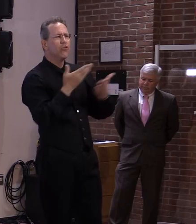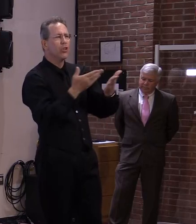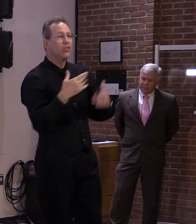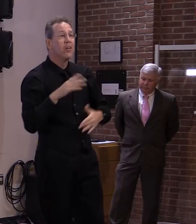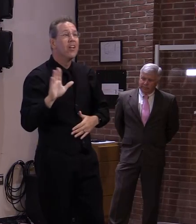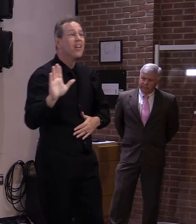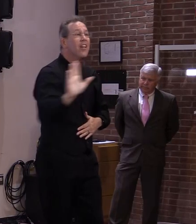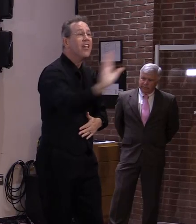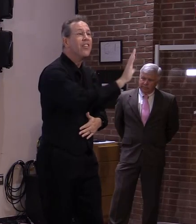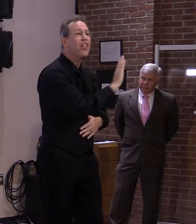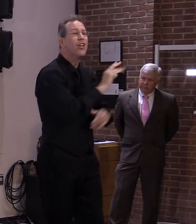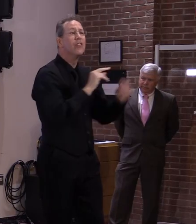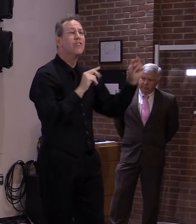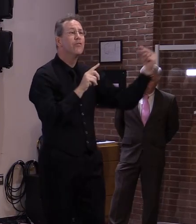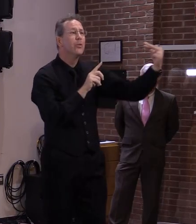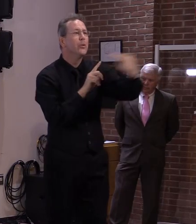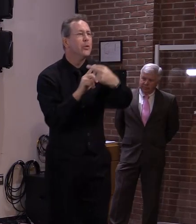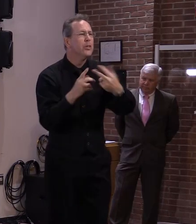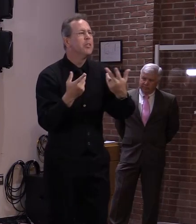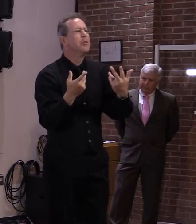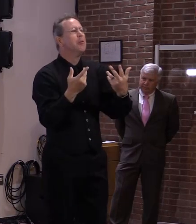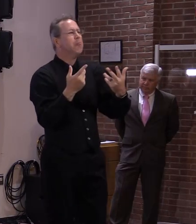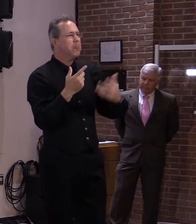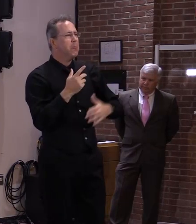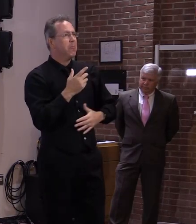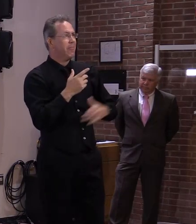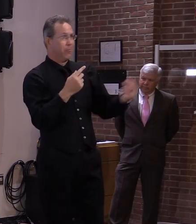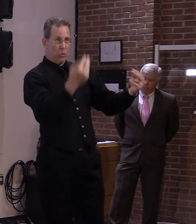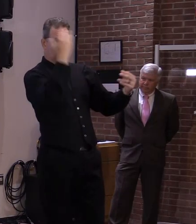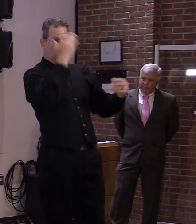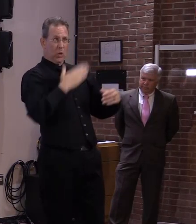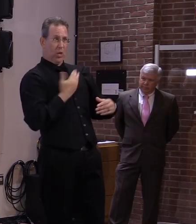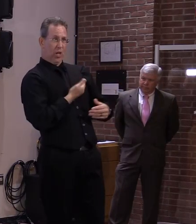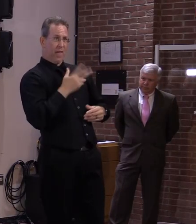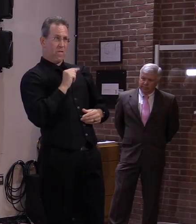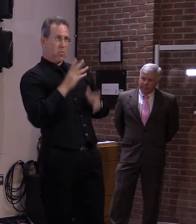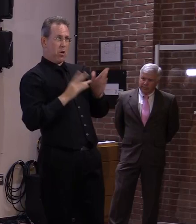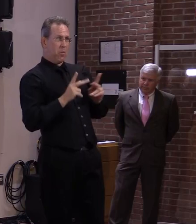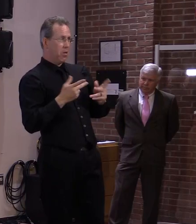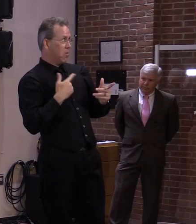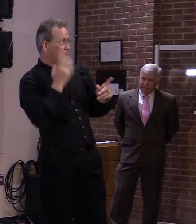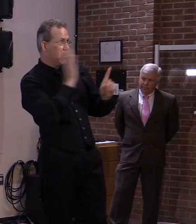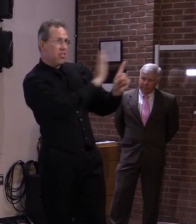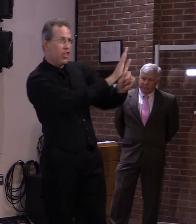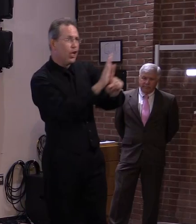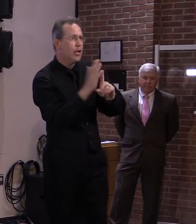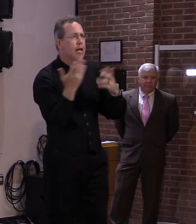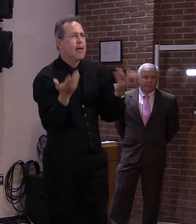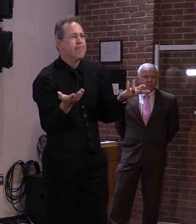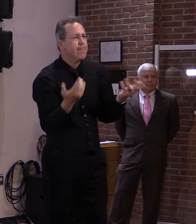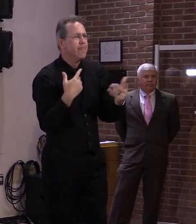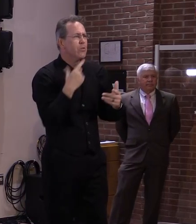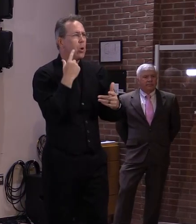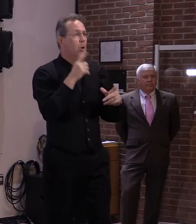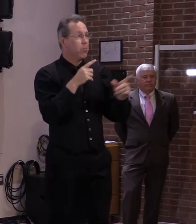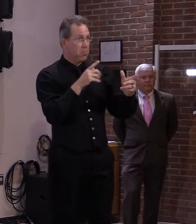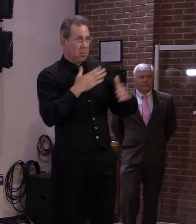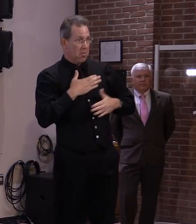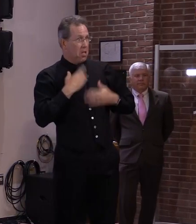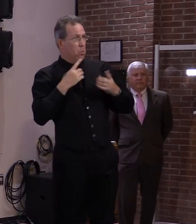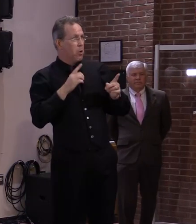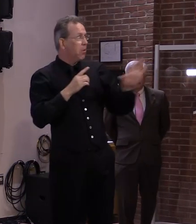their states better than we do. I will admit that what we do in Vermont might not work in Texas and vice versa.